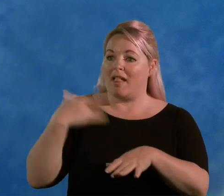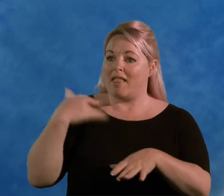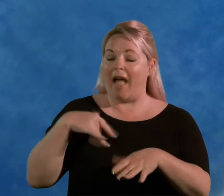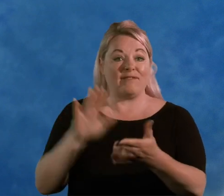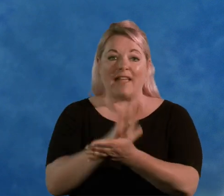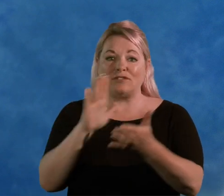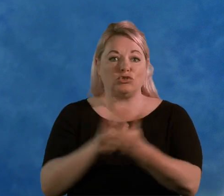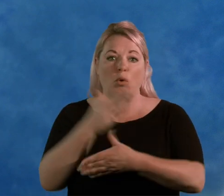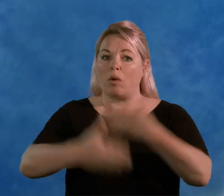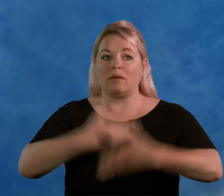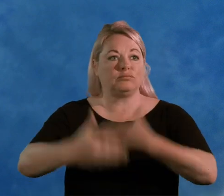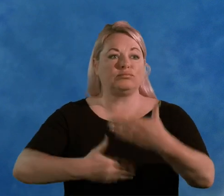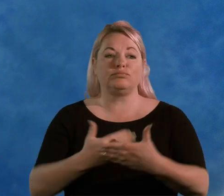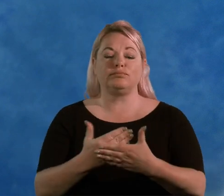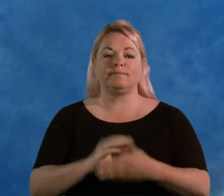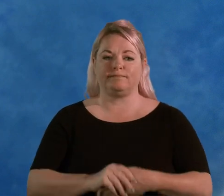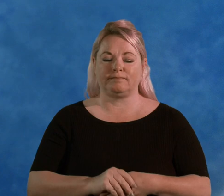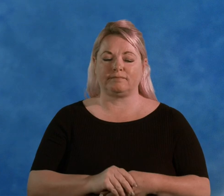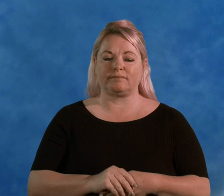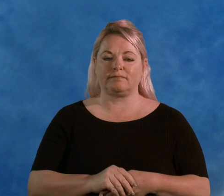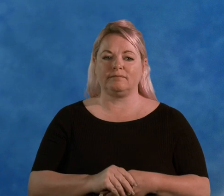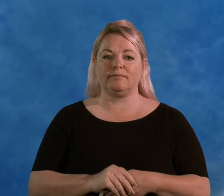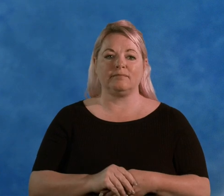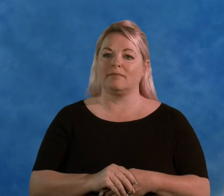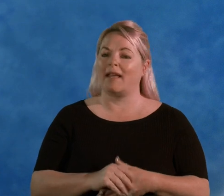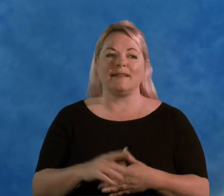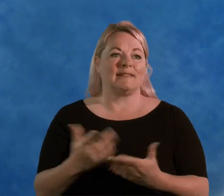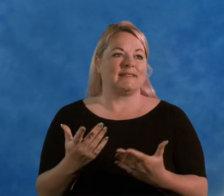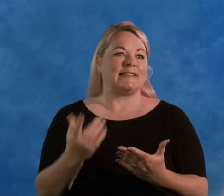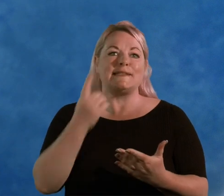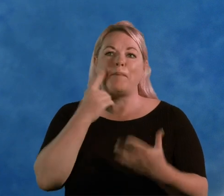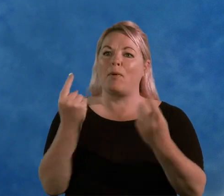my life and just, you know, enjoying simple things in life.